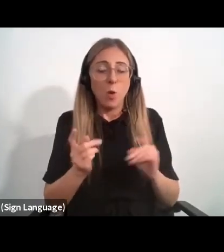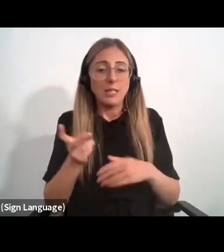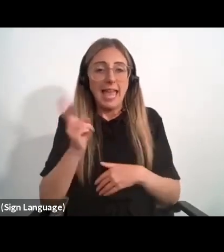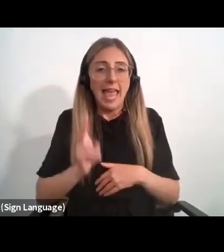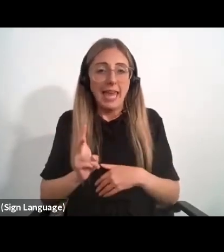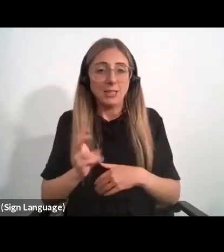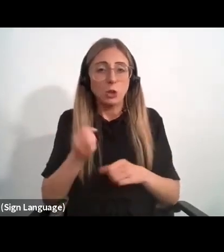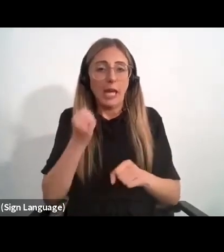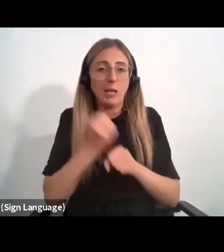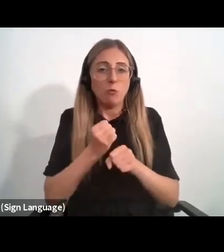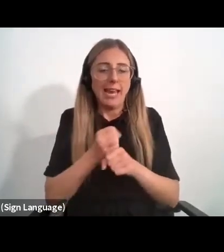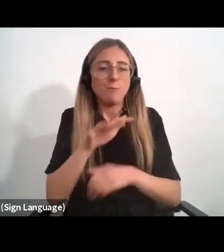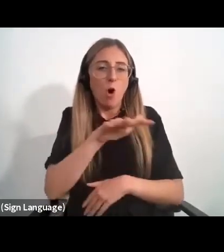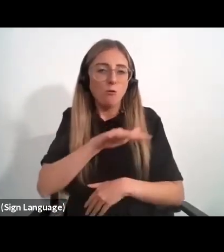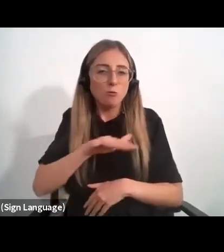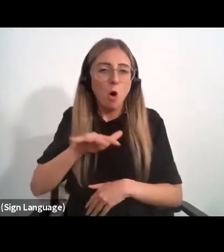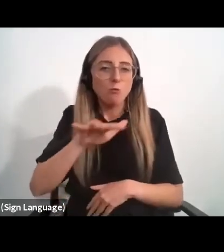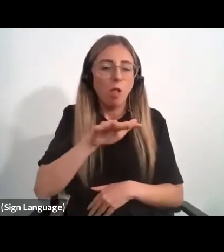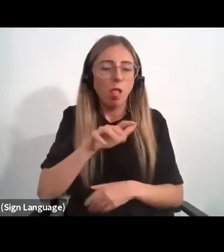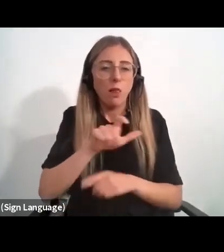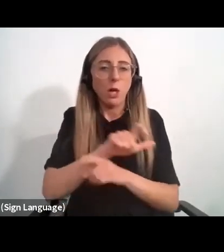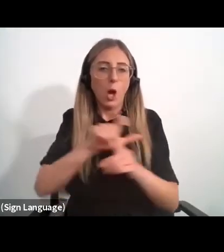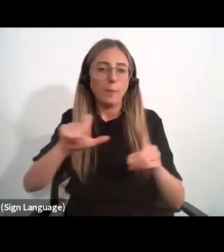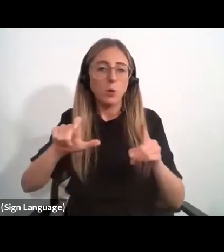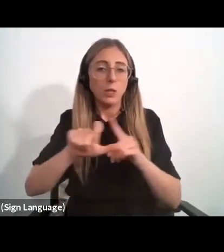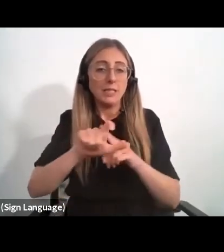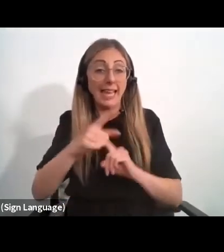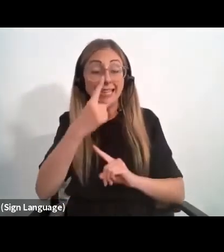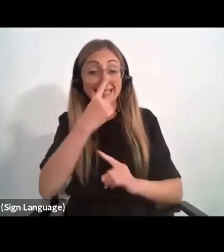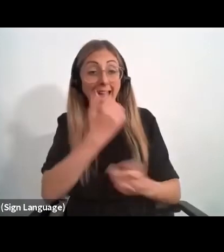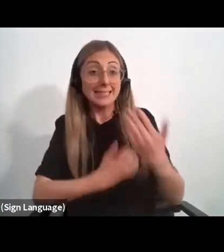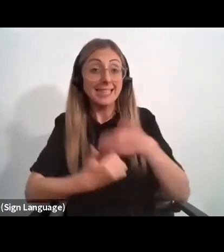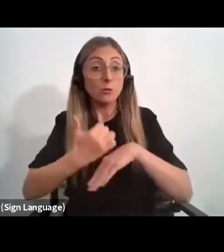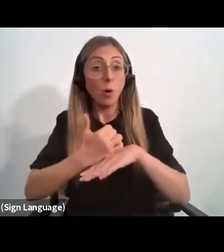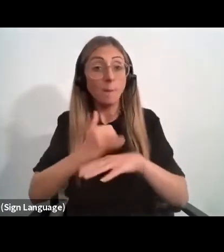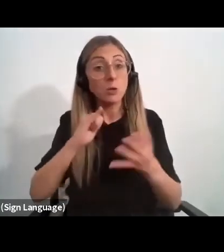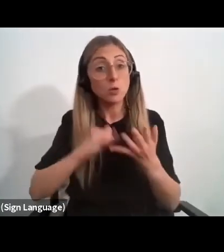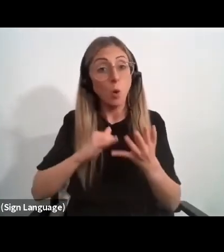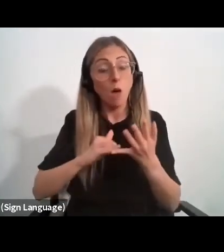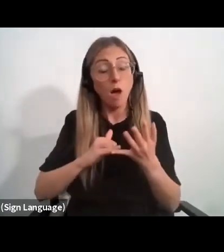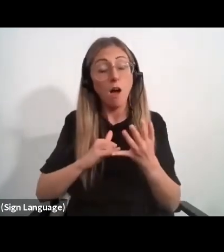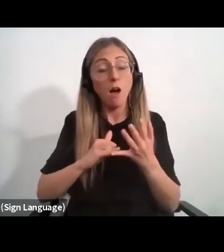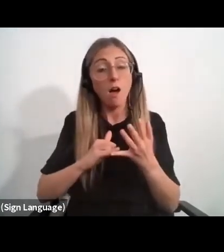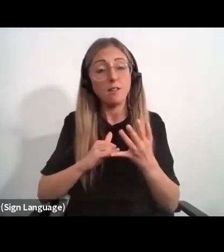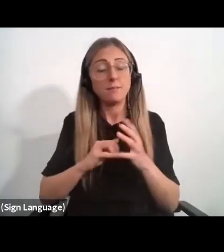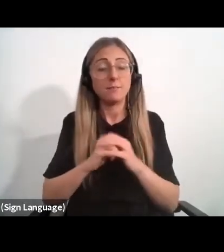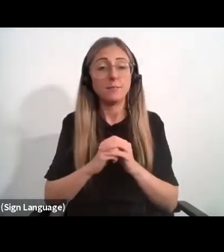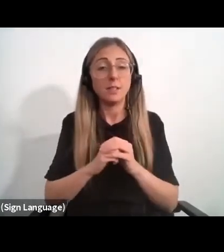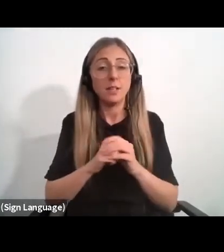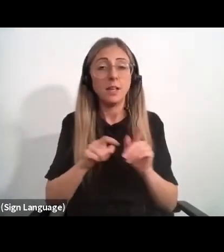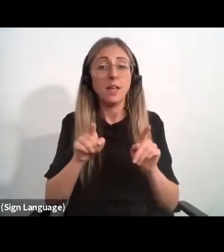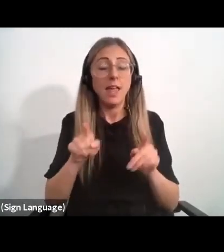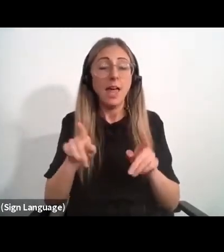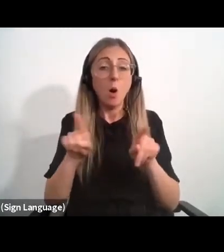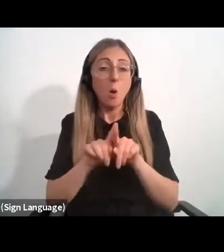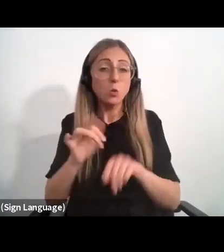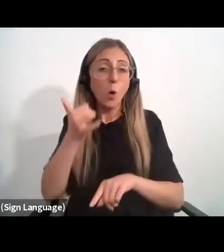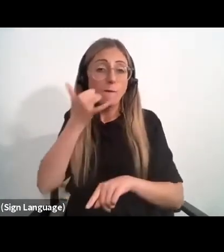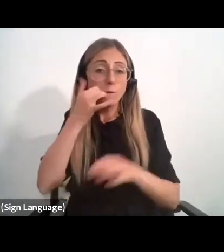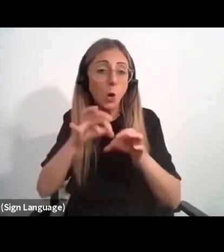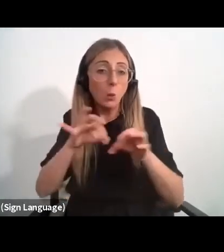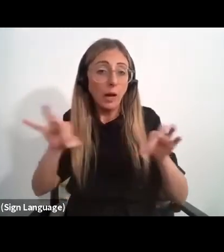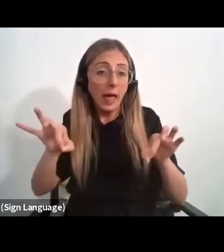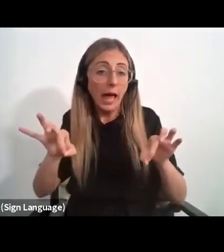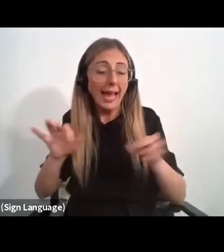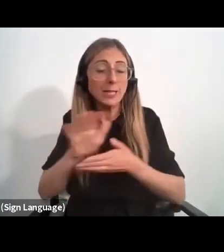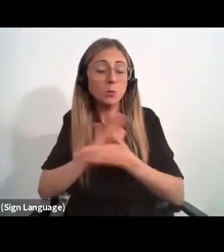in rural communities invites solar energy solutions, such as MCOPA. The absence of investment telephone lines clears